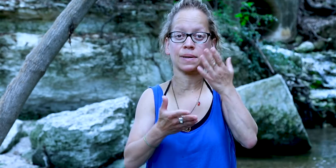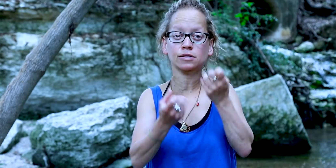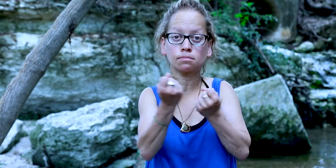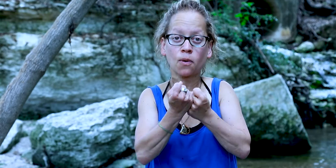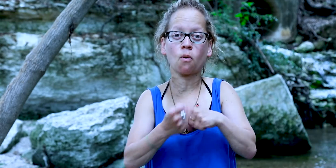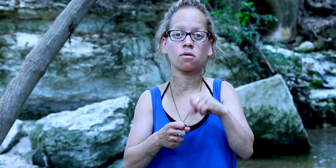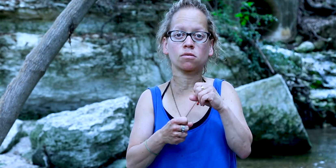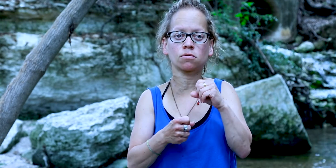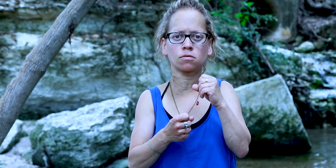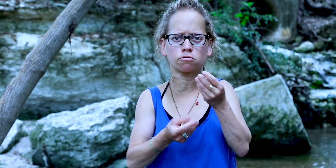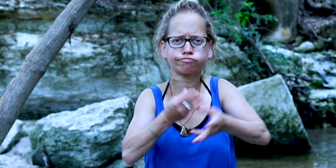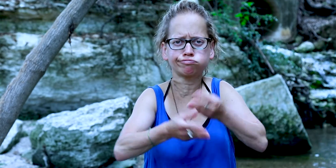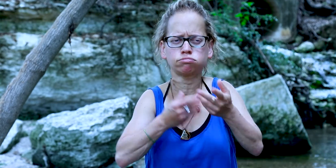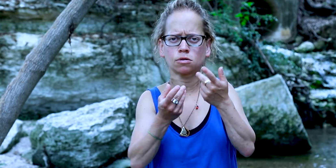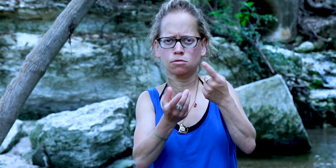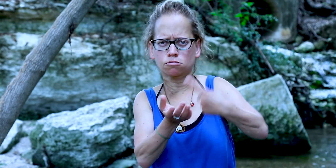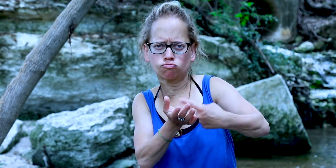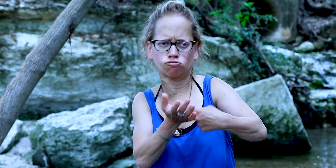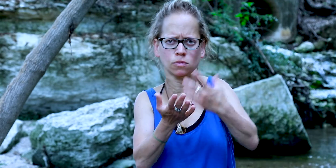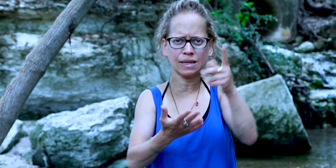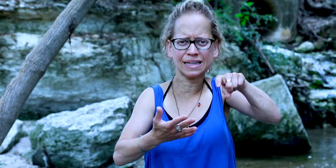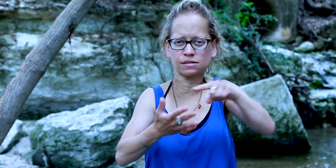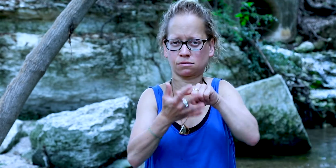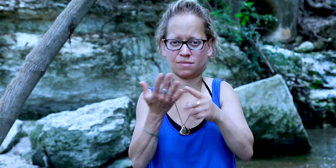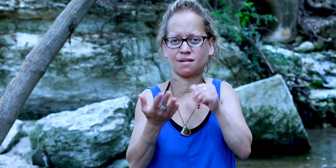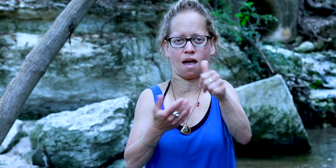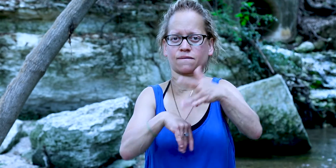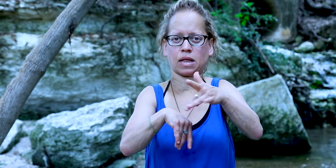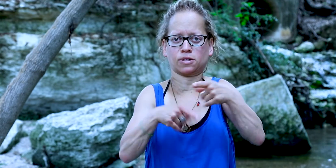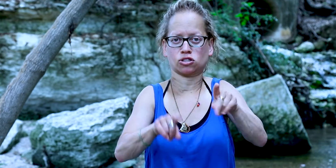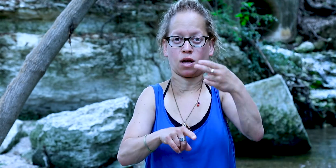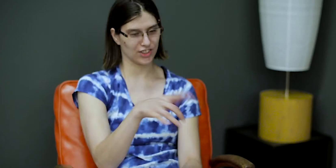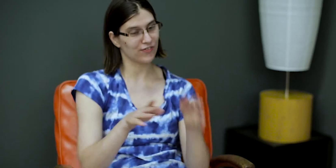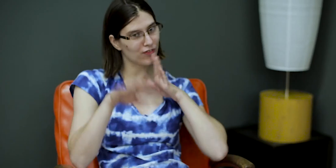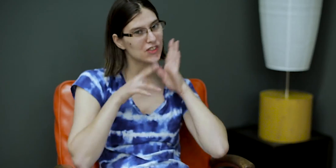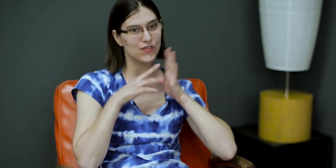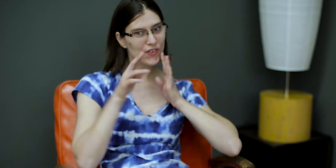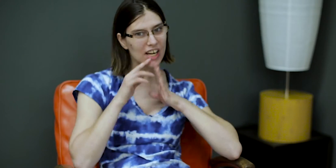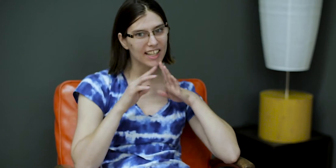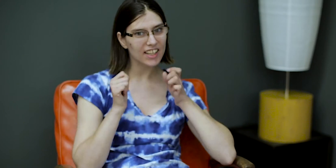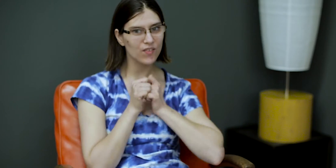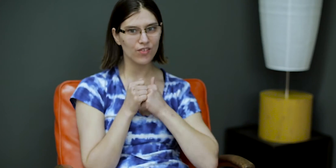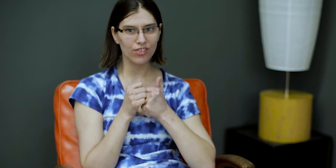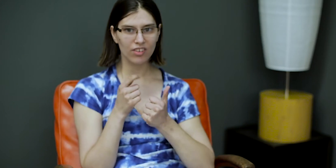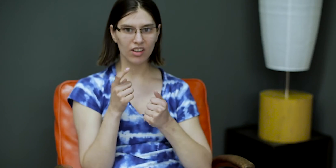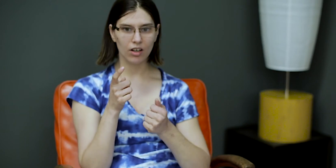It could be that during high school, the supports and accommodations needed were not available. It can be extremely